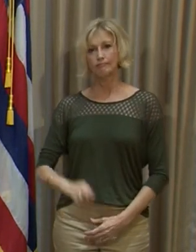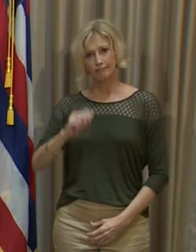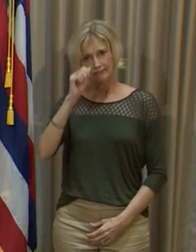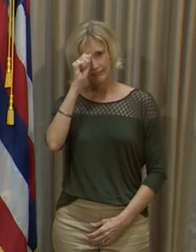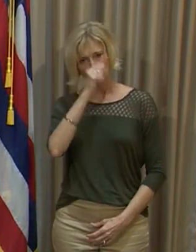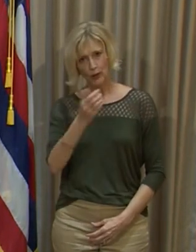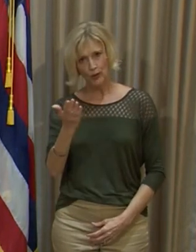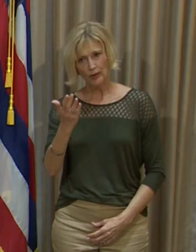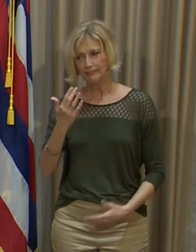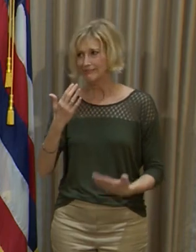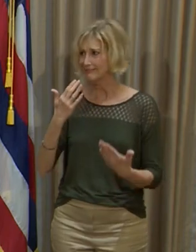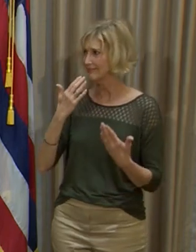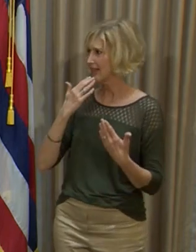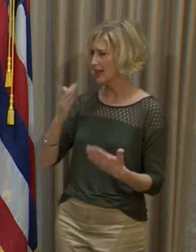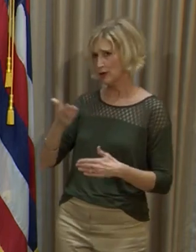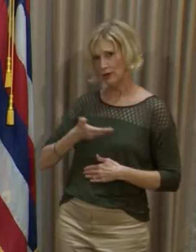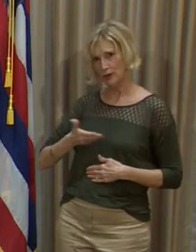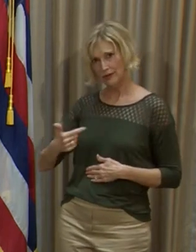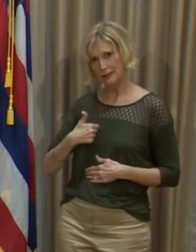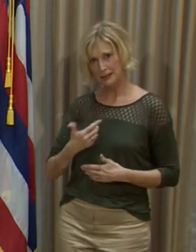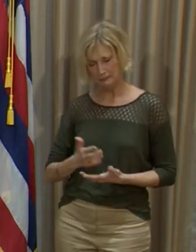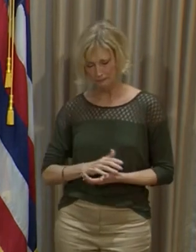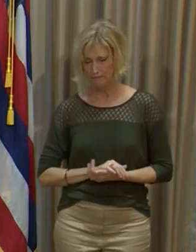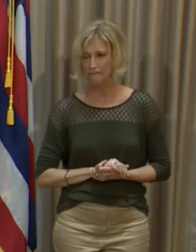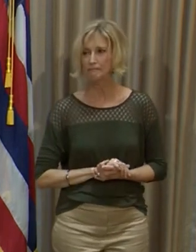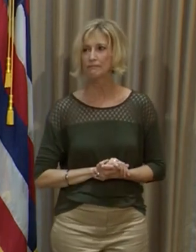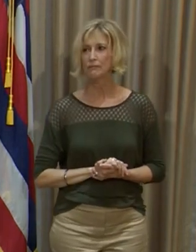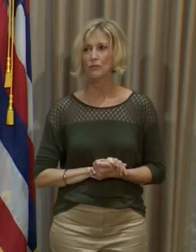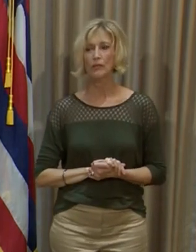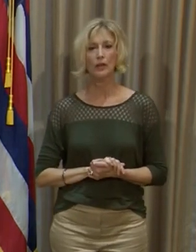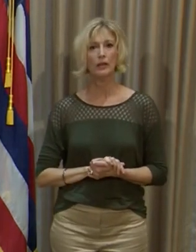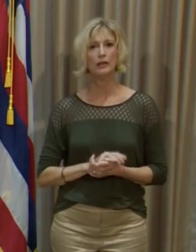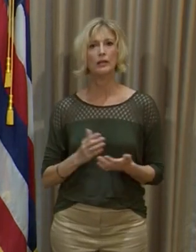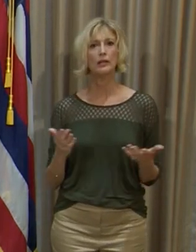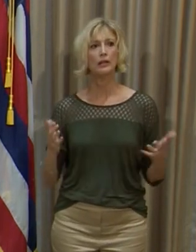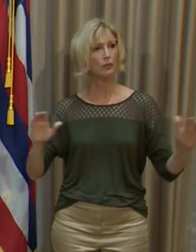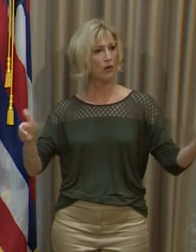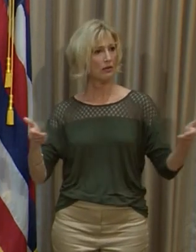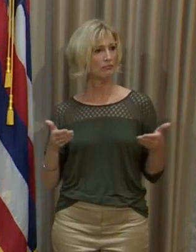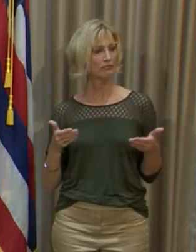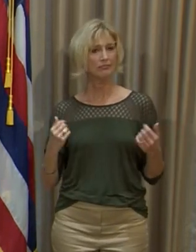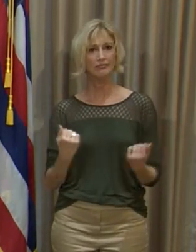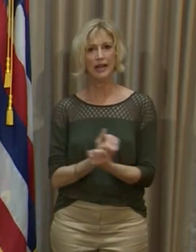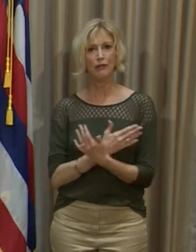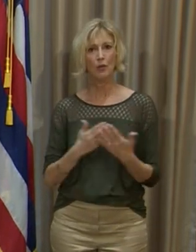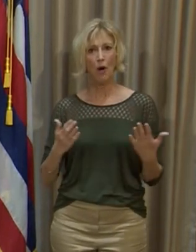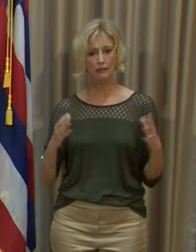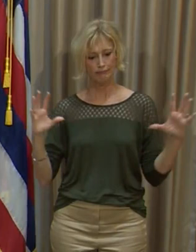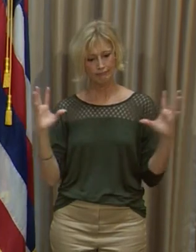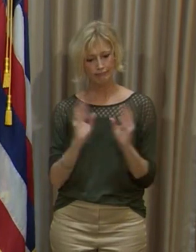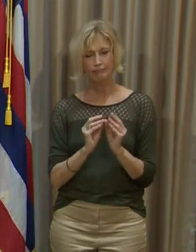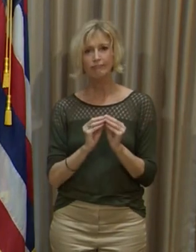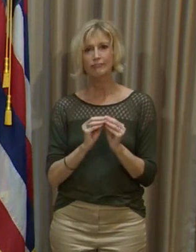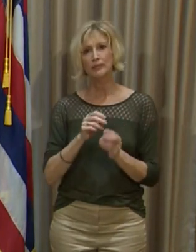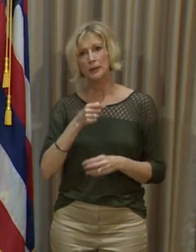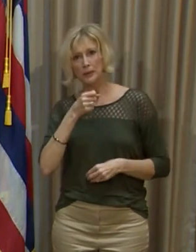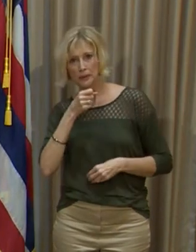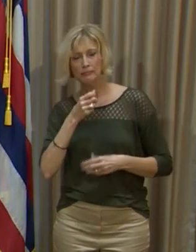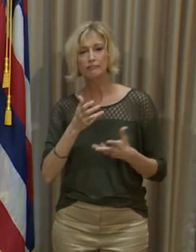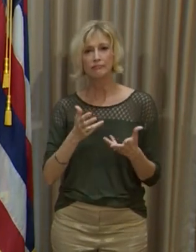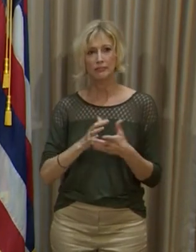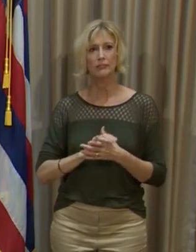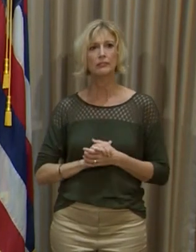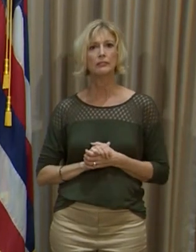Thank you for having me, Gov. So, welcome everybody to this press conference. While